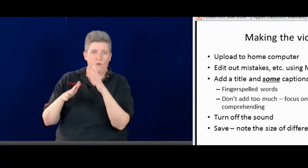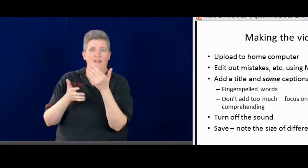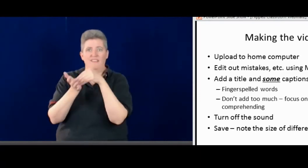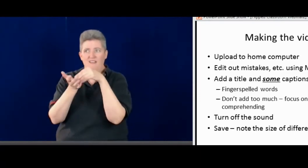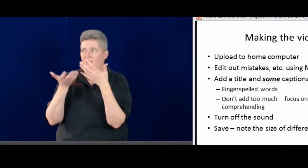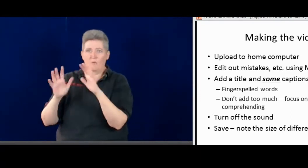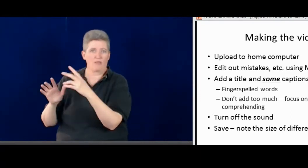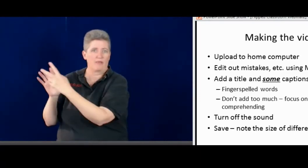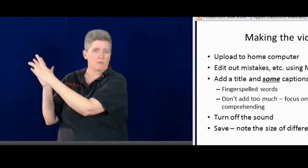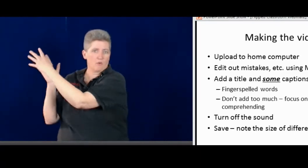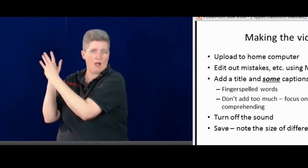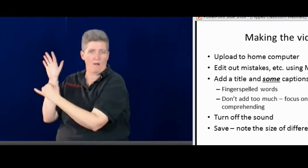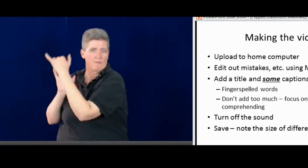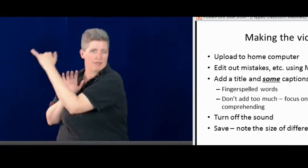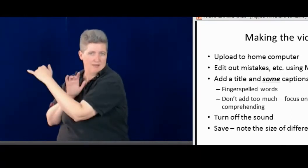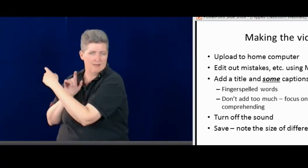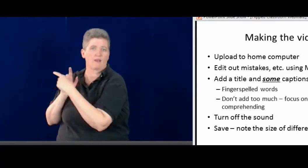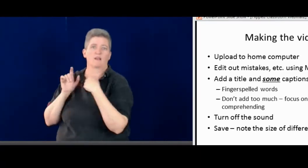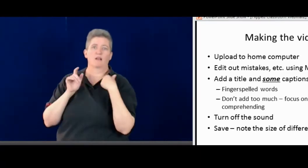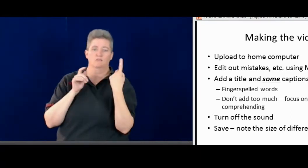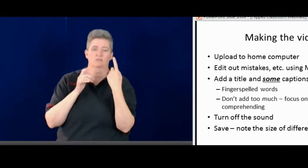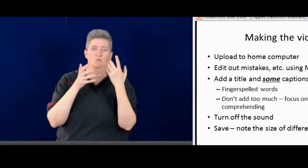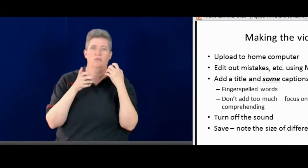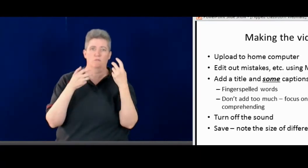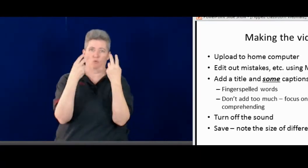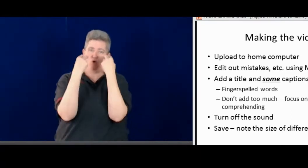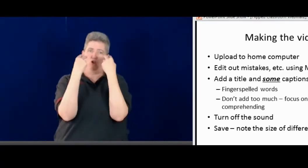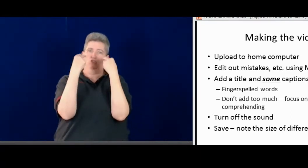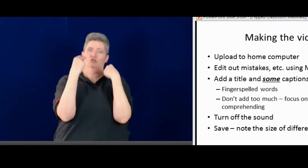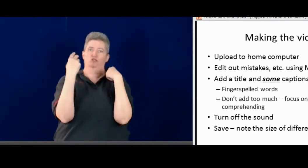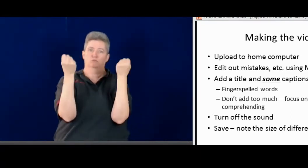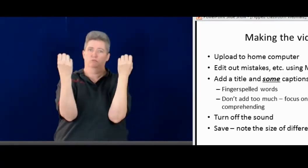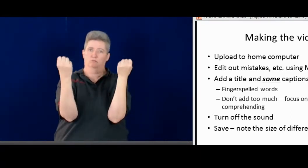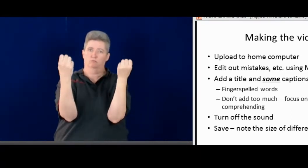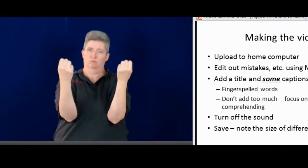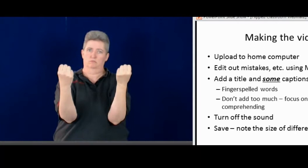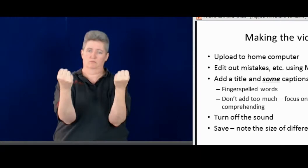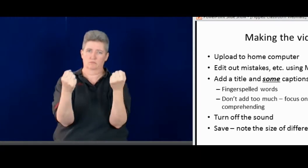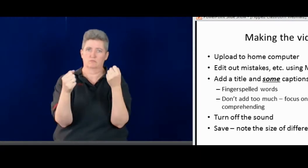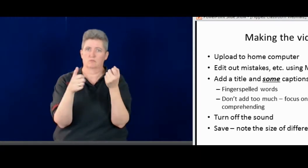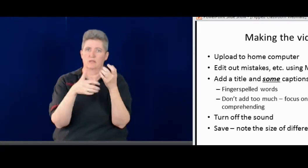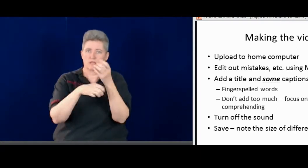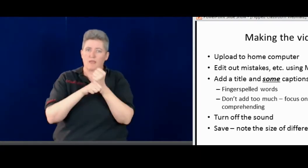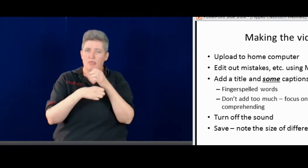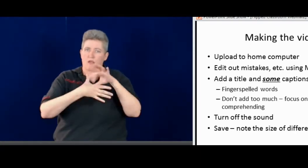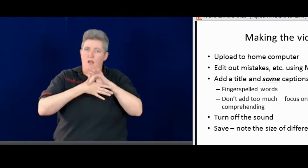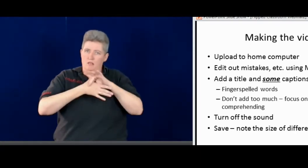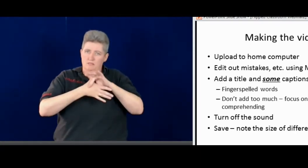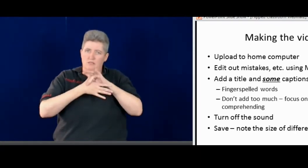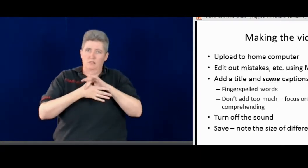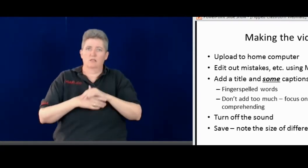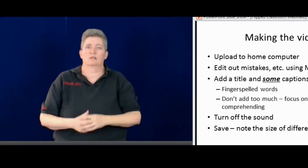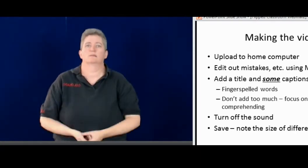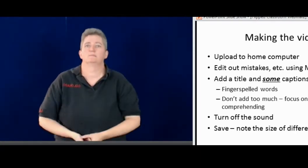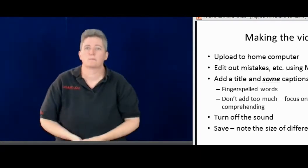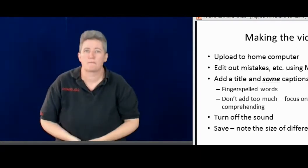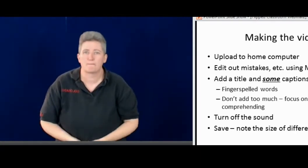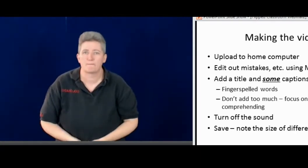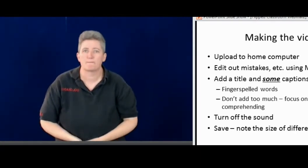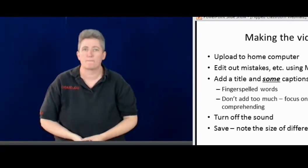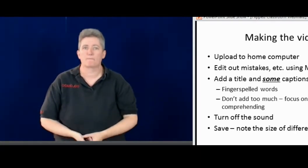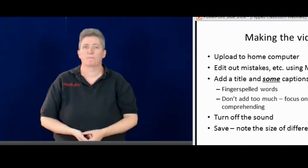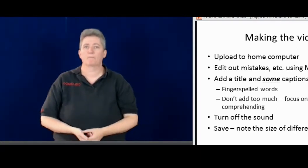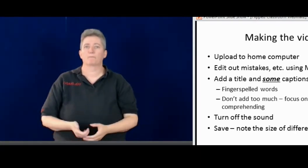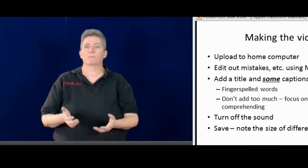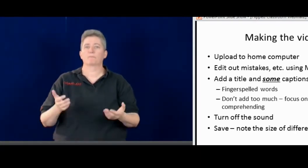that goes along with that because, again, I don't want them to copy the captions. I want them to watch me and watch my sign and really get the